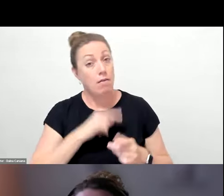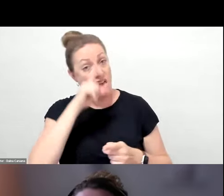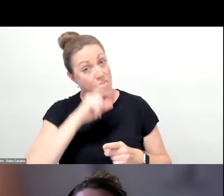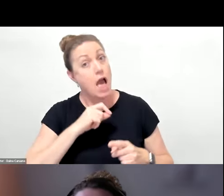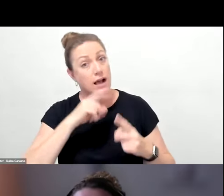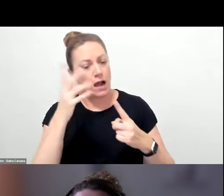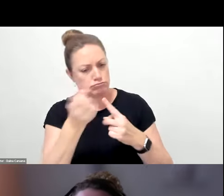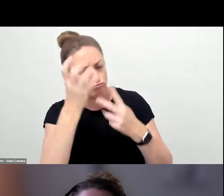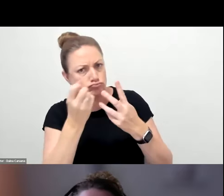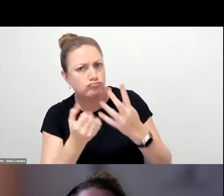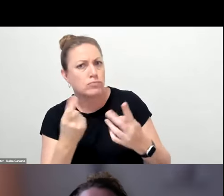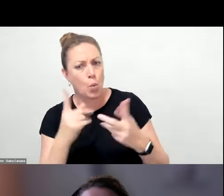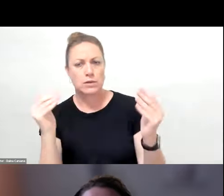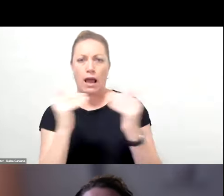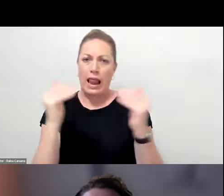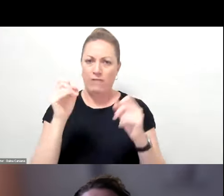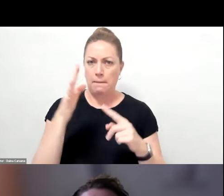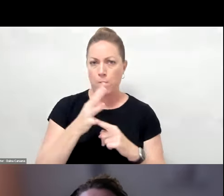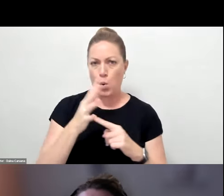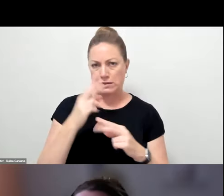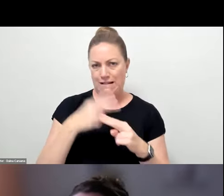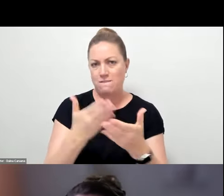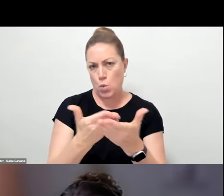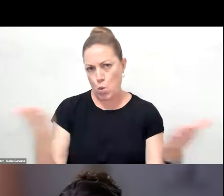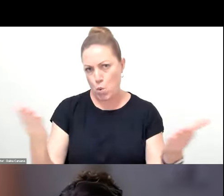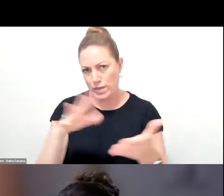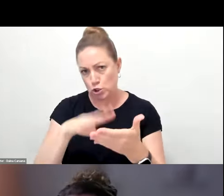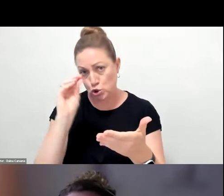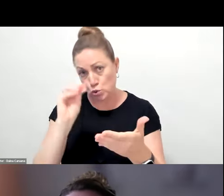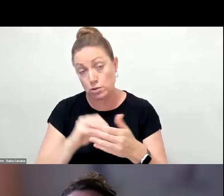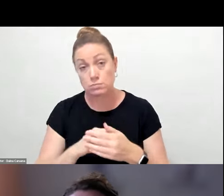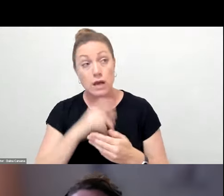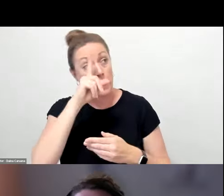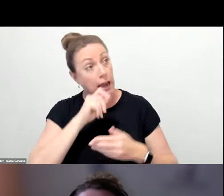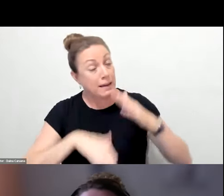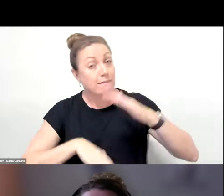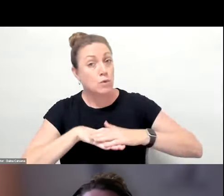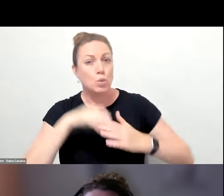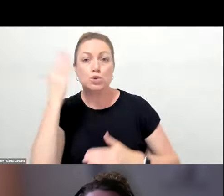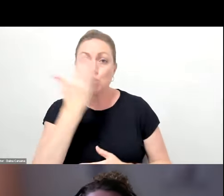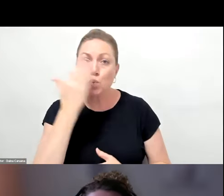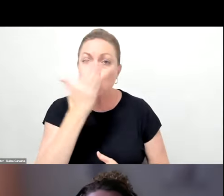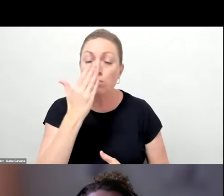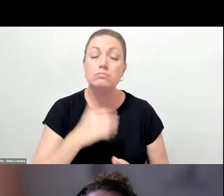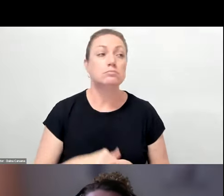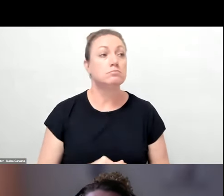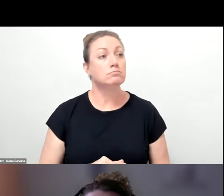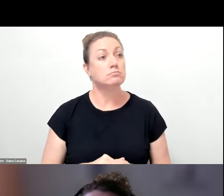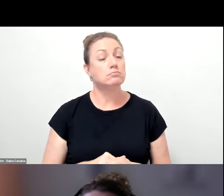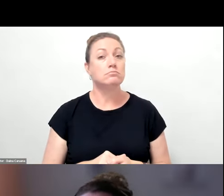level of outcome is important to them. So it could be a whole school outcome, or it could just be